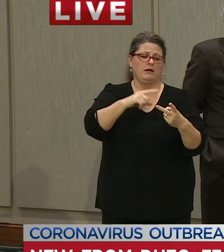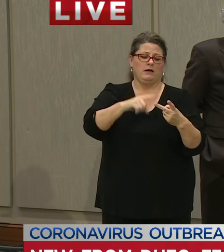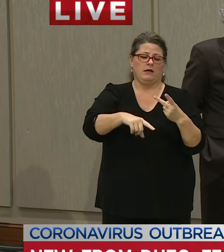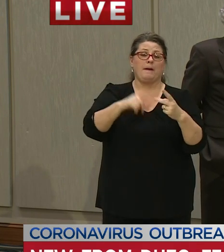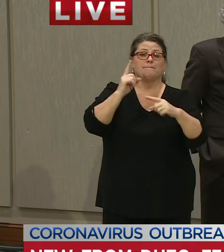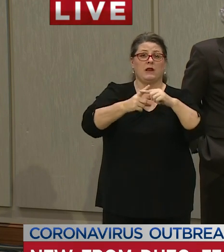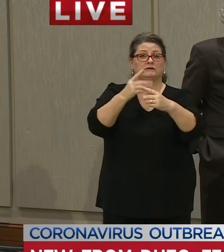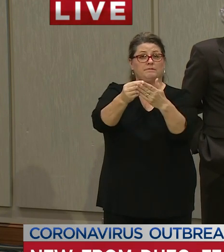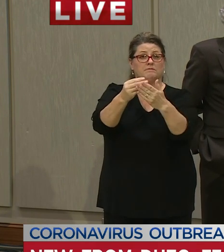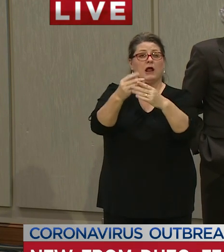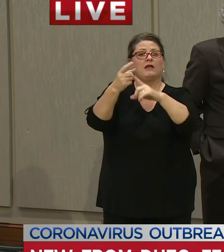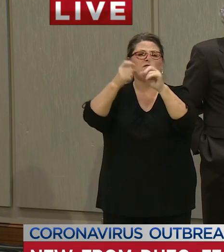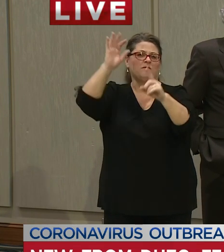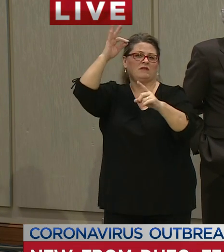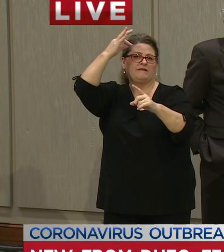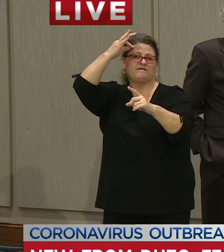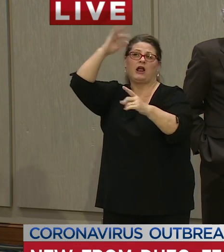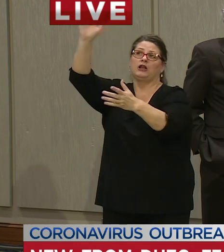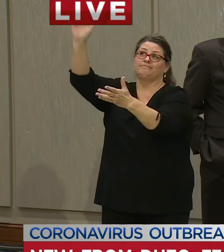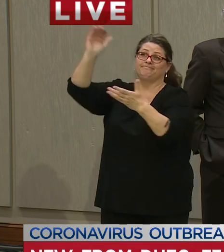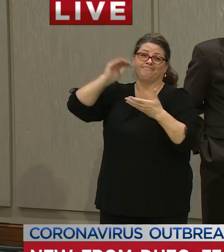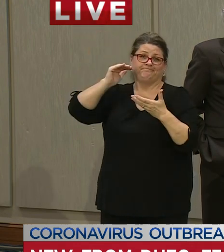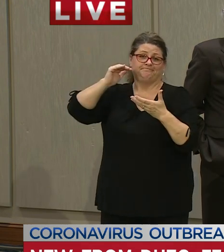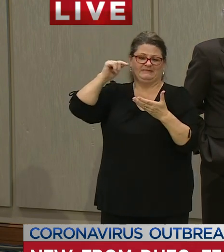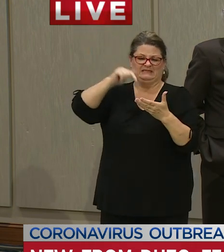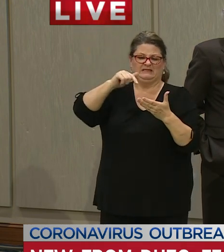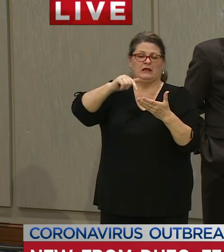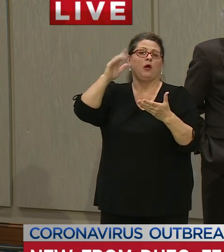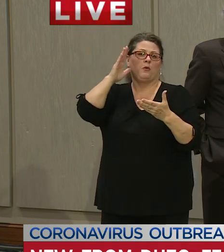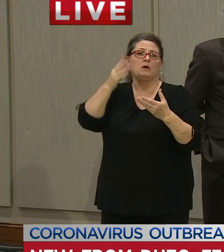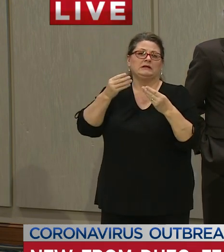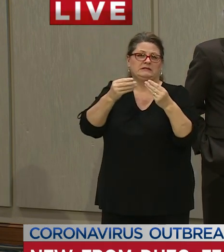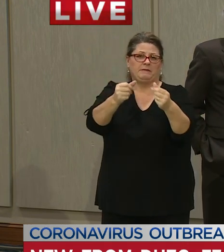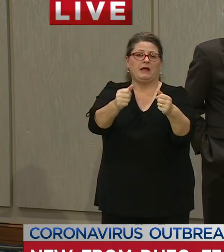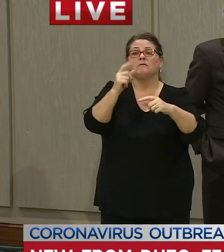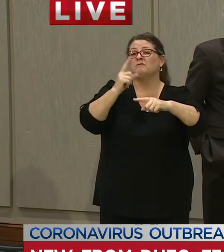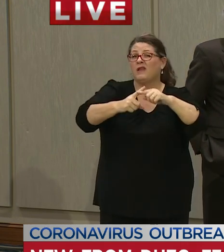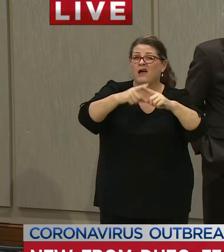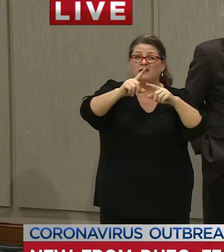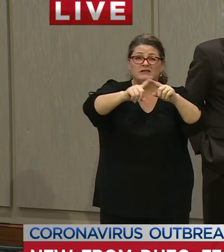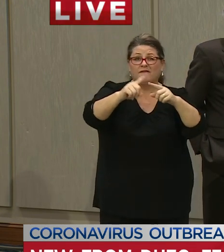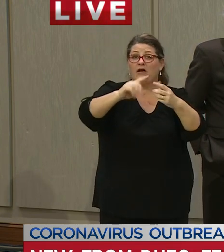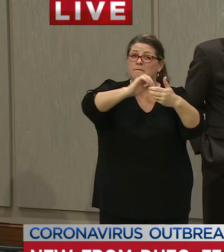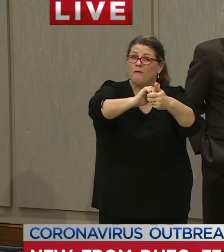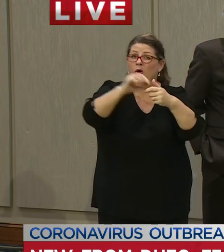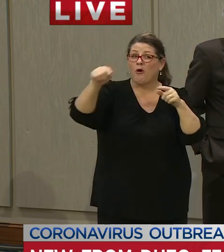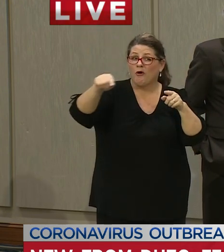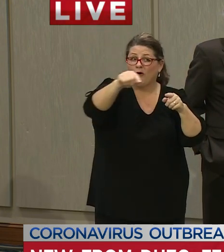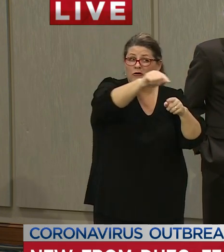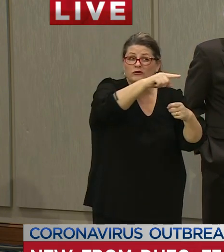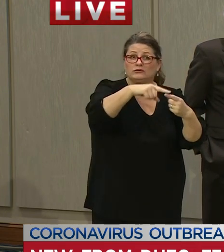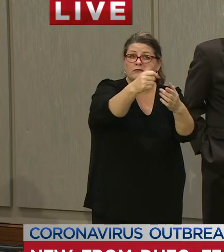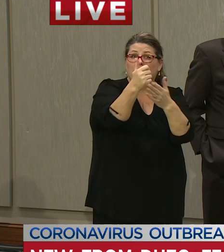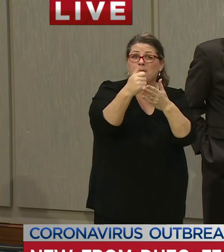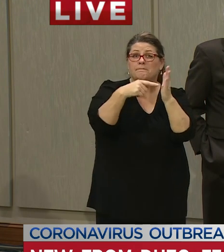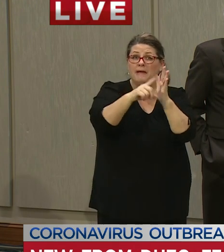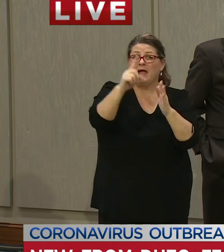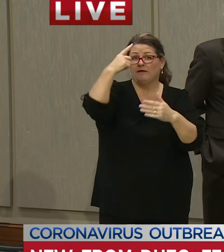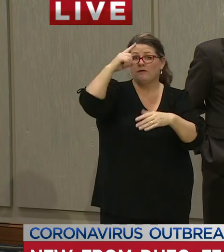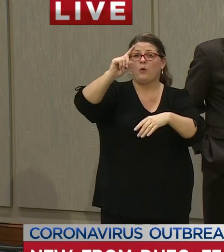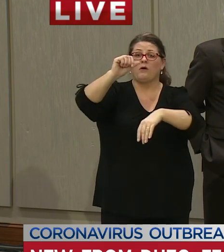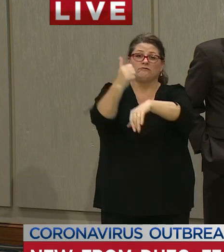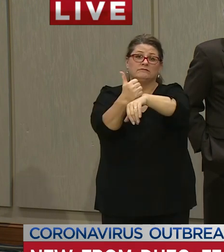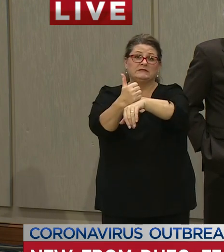from the federal government and we will use those funds and work with partners to to set up those testing sites